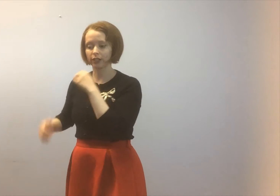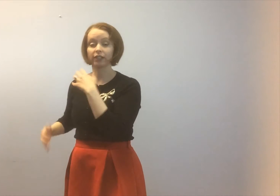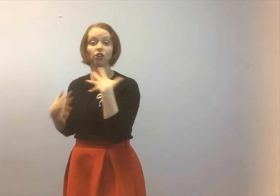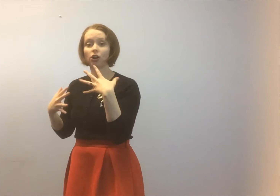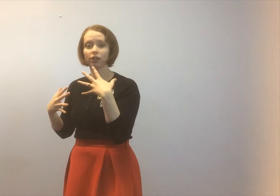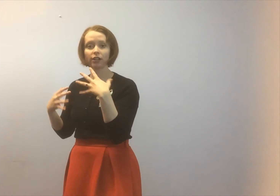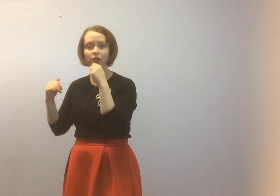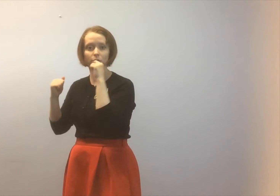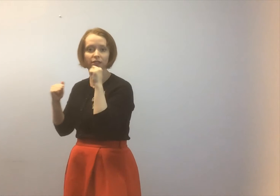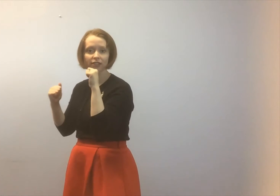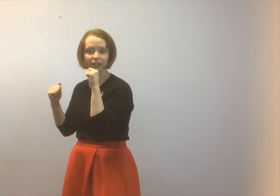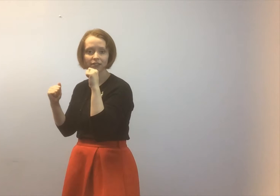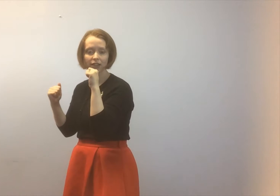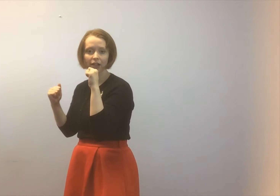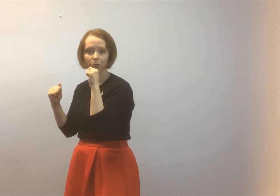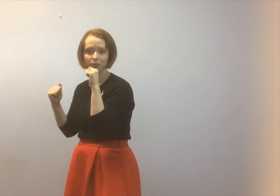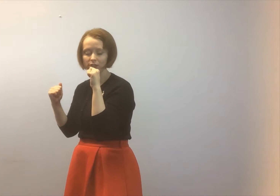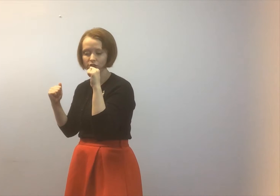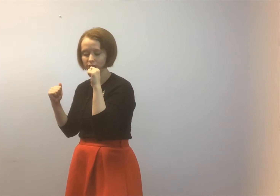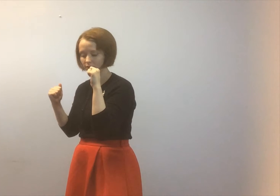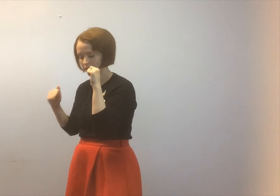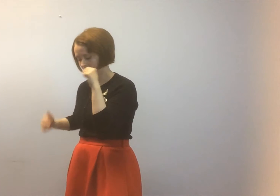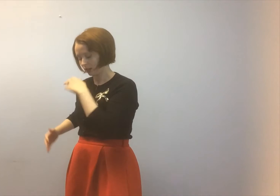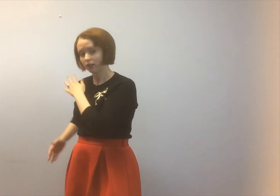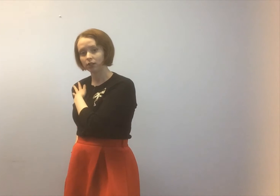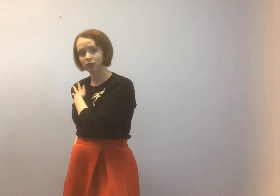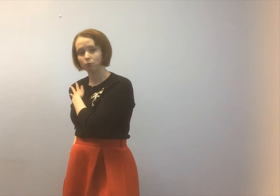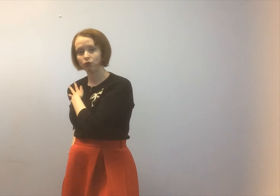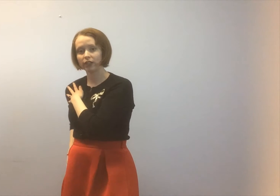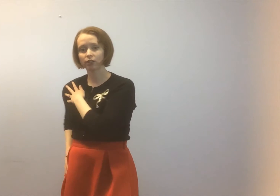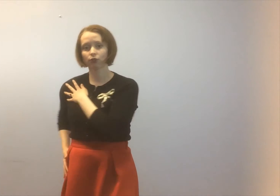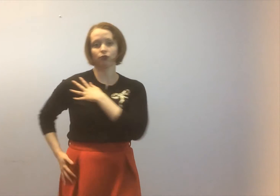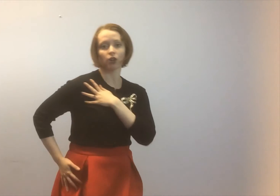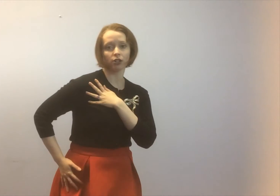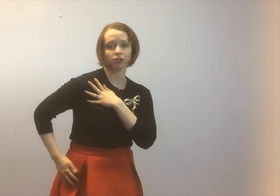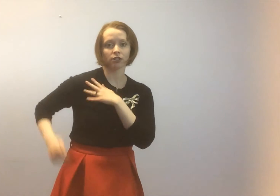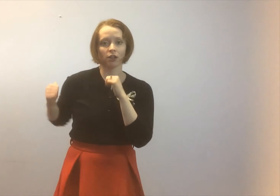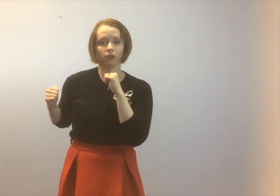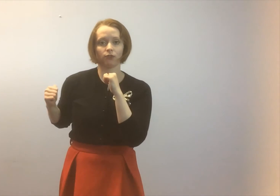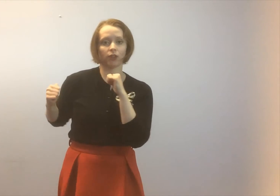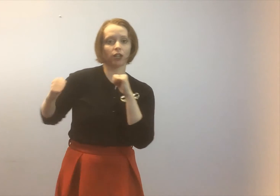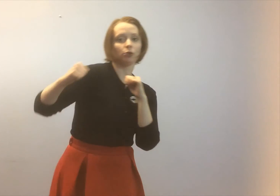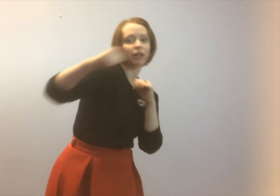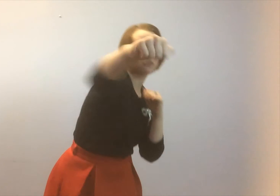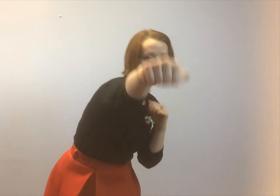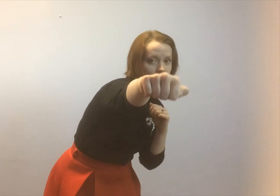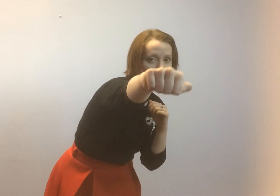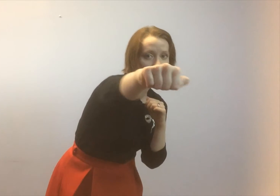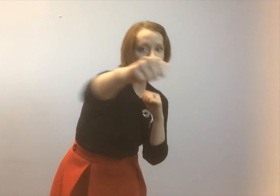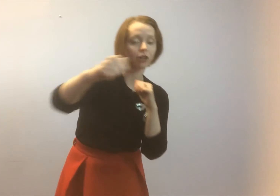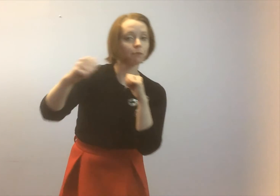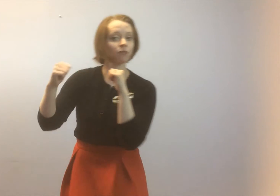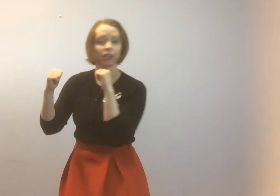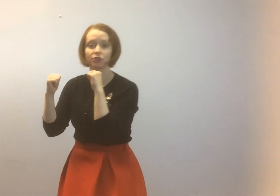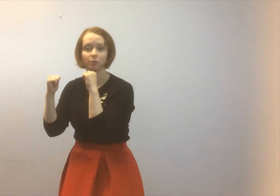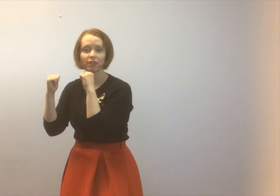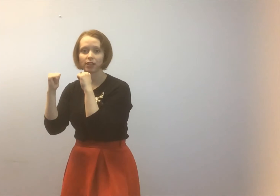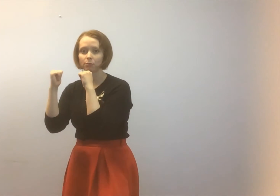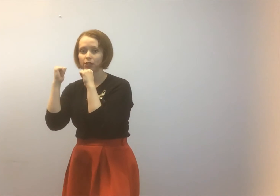it's all going to come through this nice static position moving this first followed by the fist followed the arm and it's going to be the same you